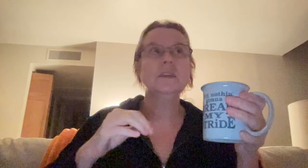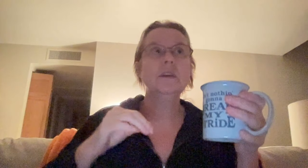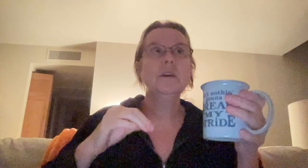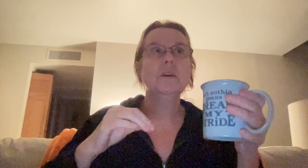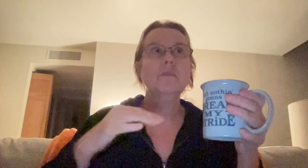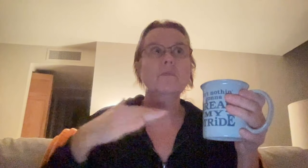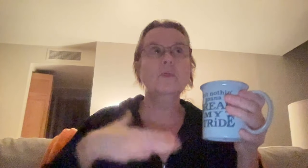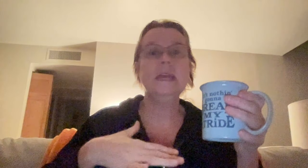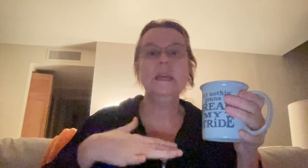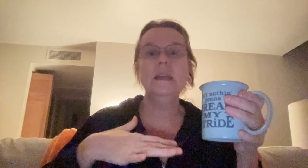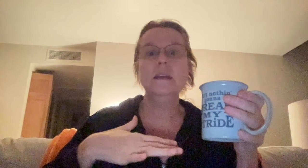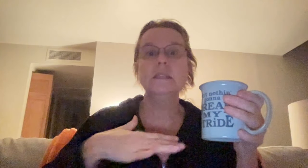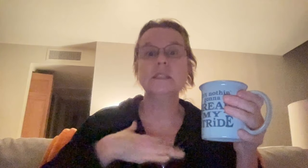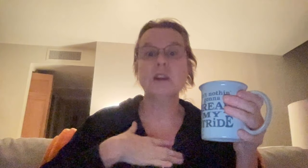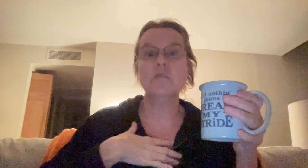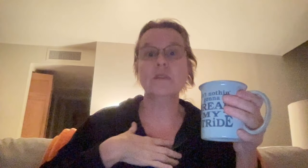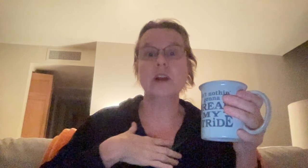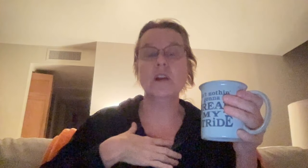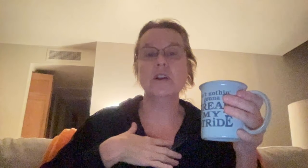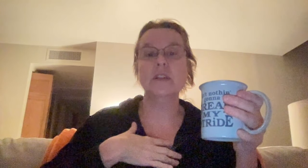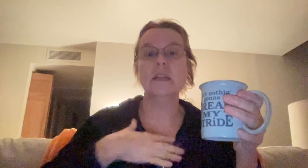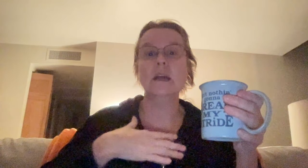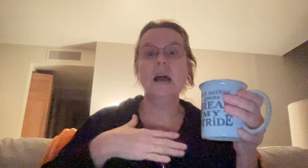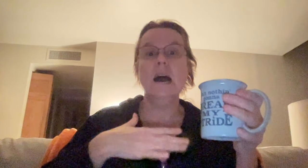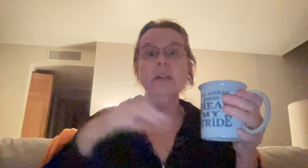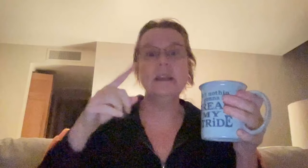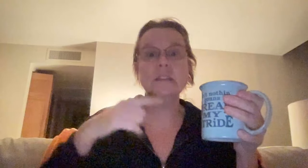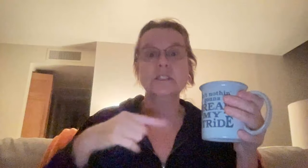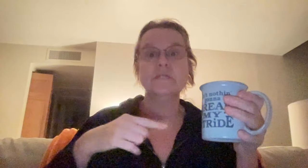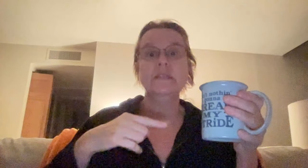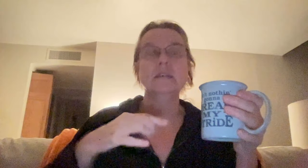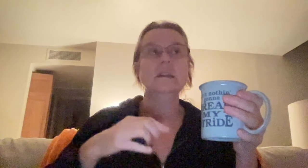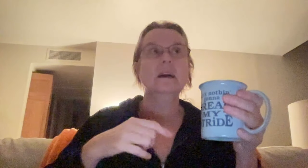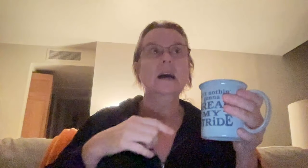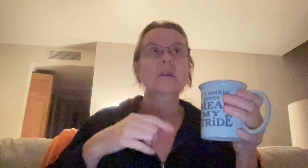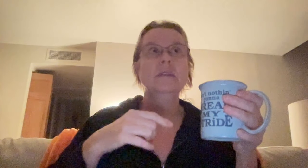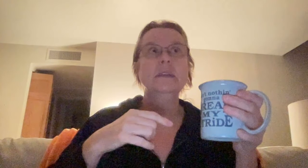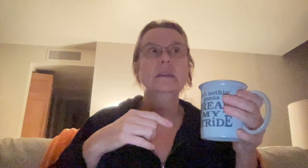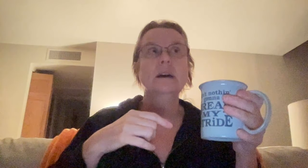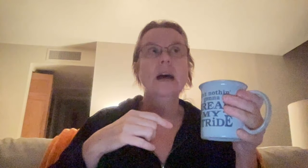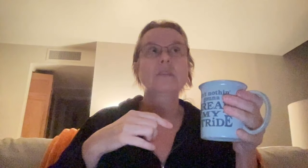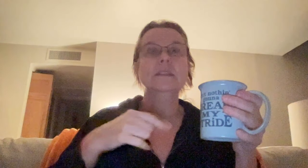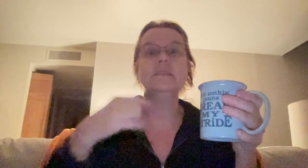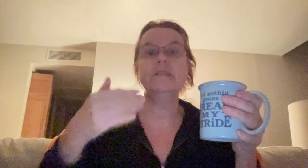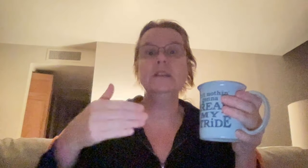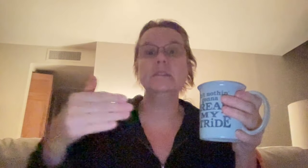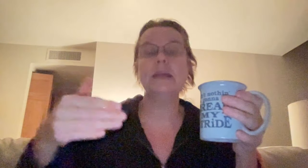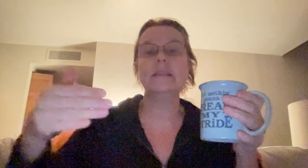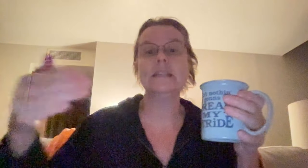we start with our heart. Like, how did that just feel? How did, how does it feel to make that